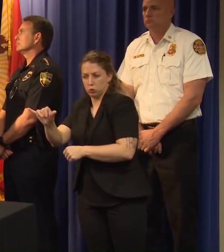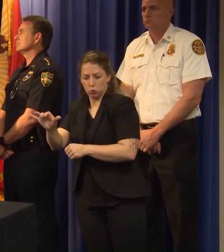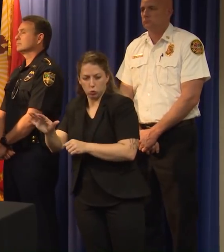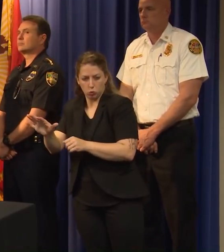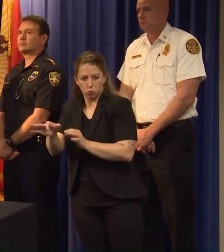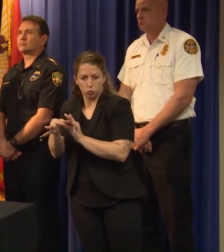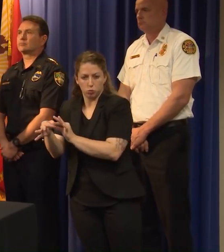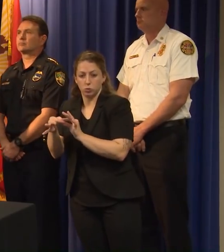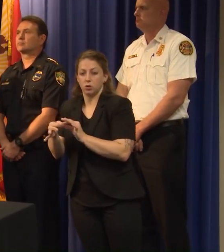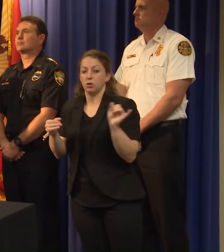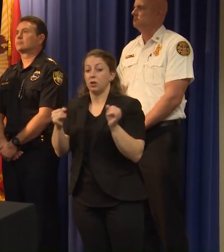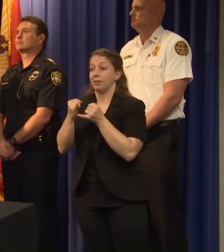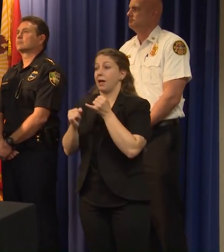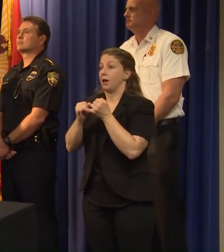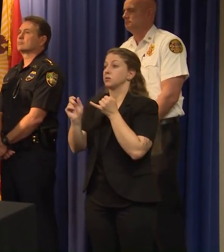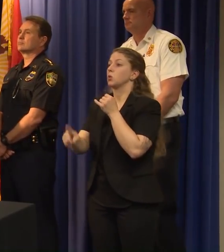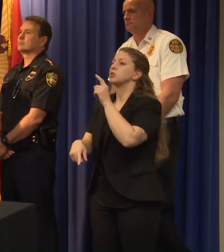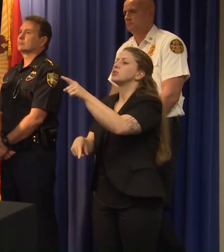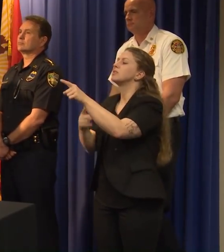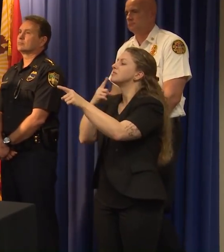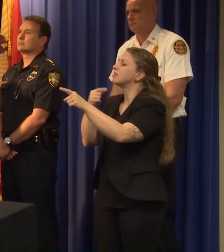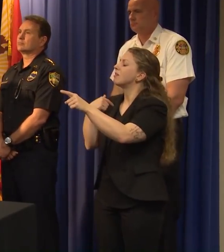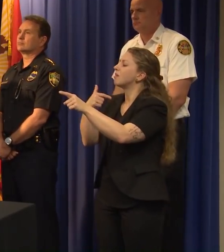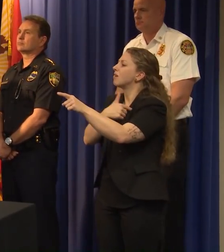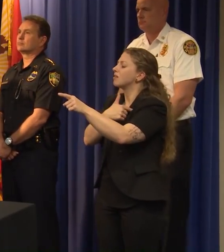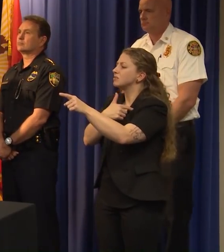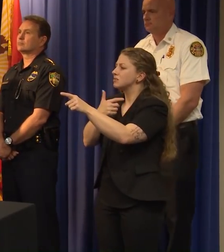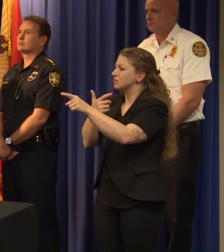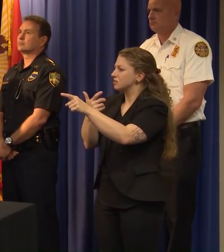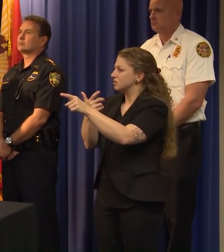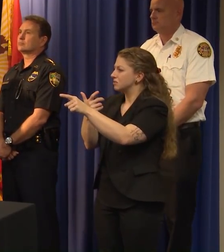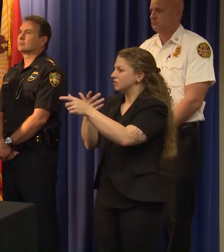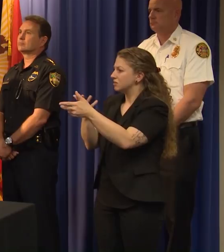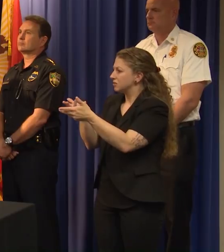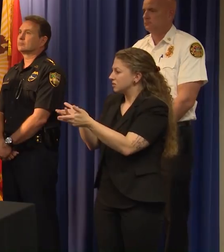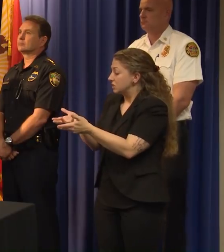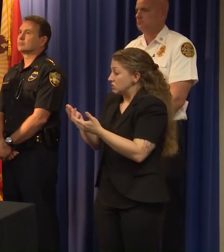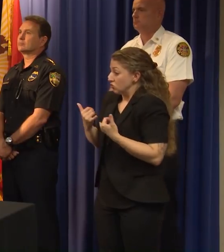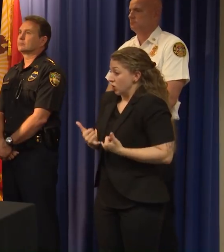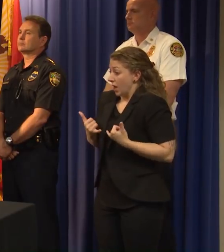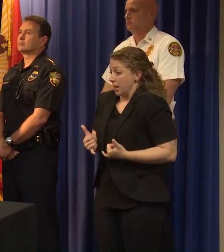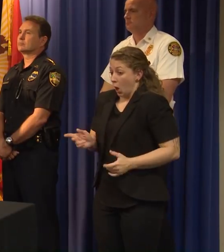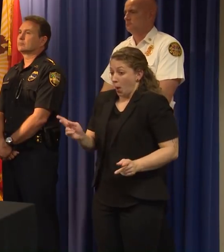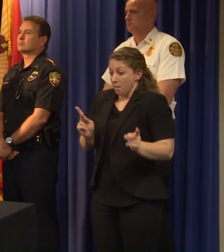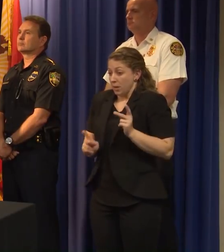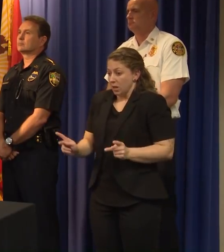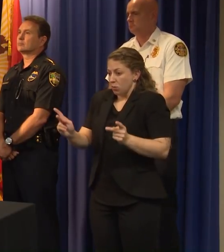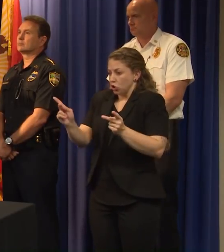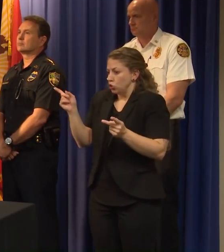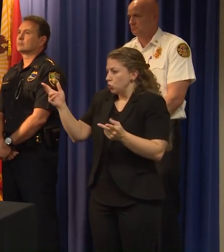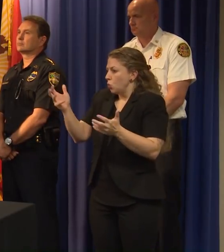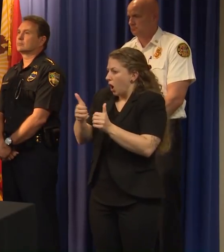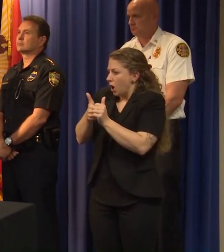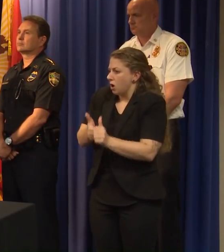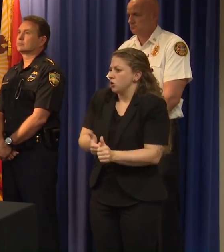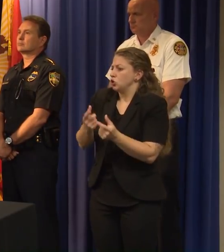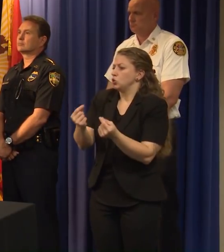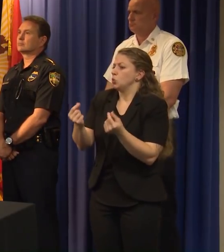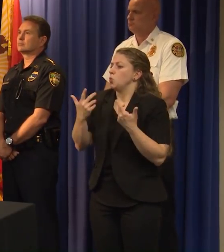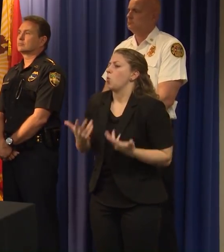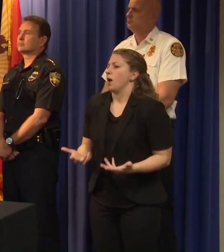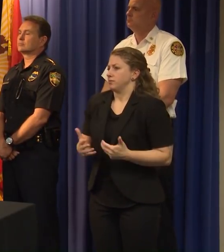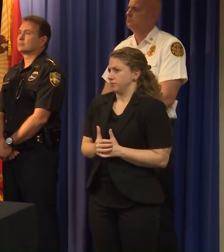Can you tell us, I mean, just what you want people right now to do to stay home? What, you know,